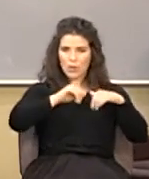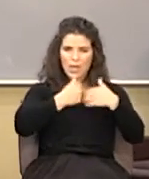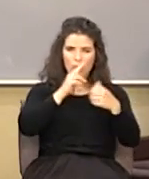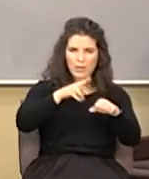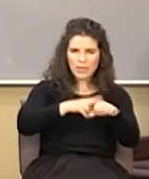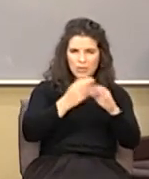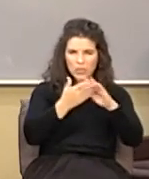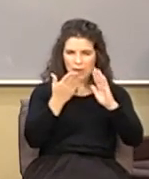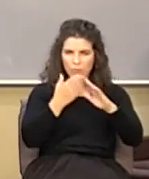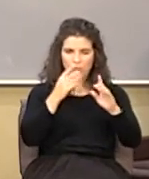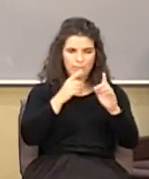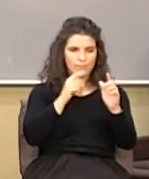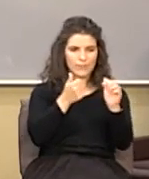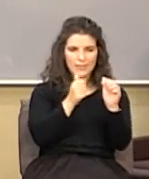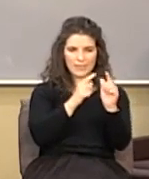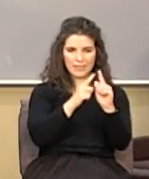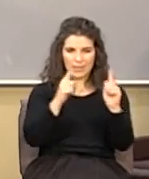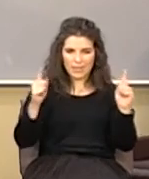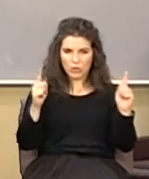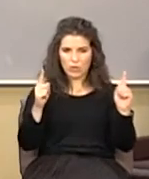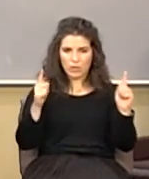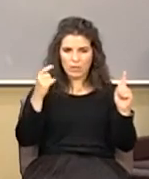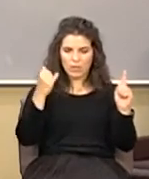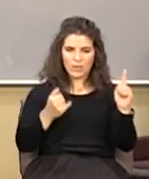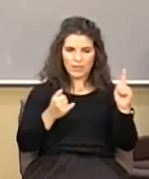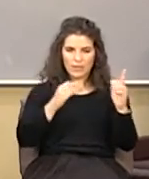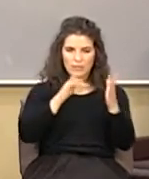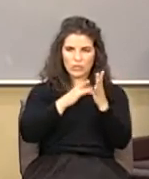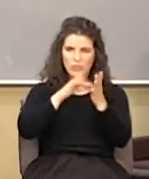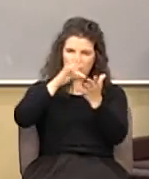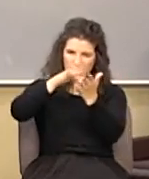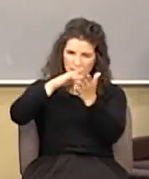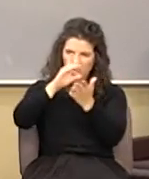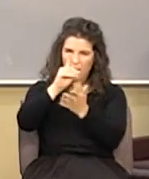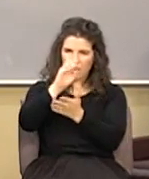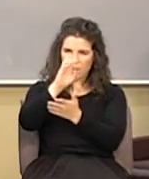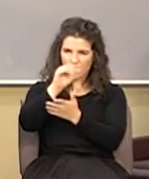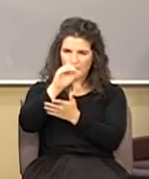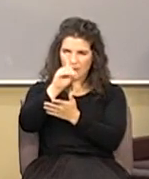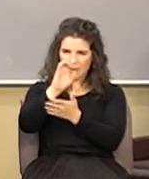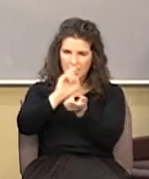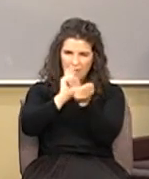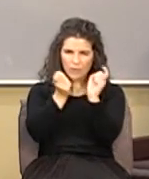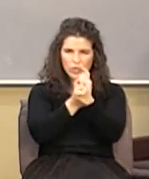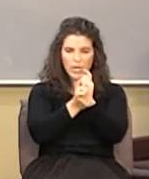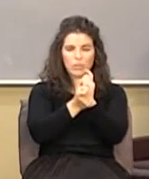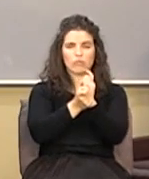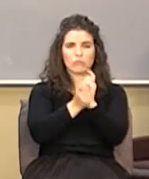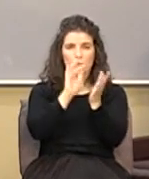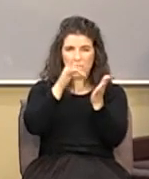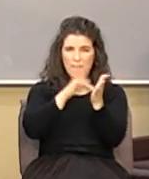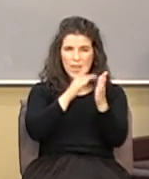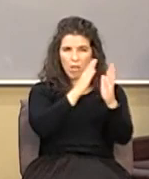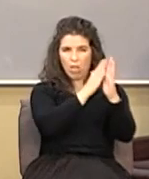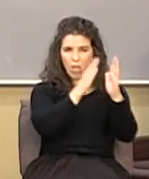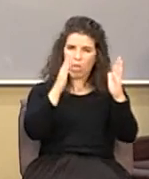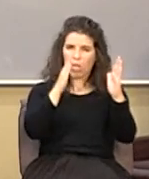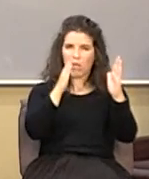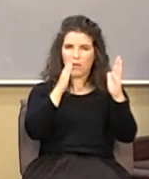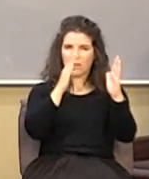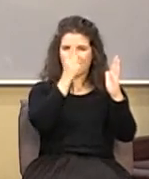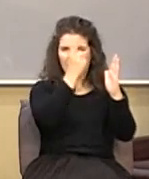so. This year actually is the middle of that decade of change. And you can see the